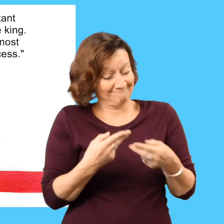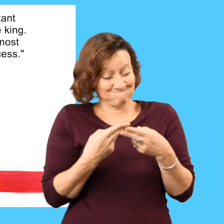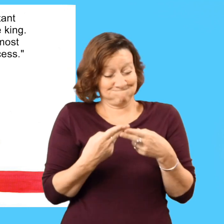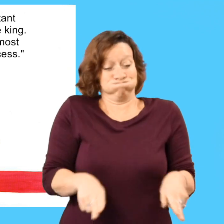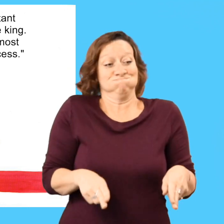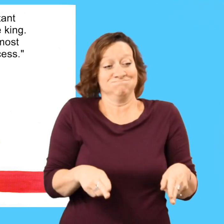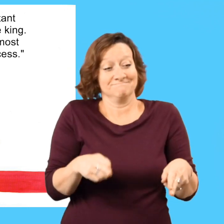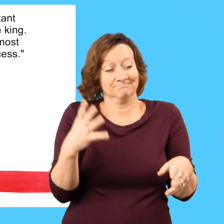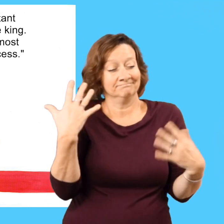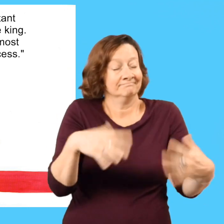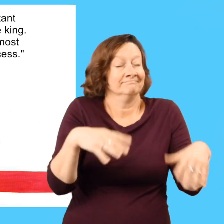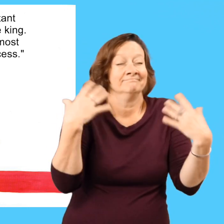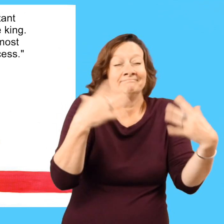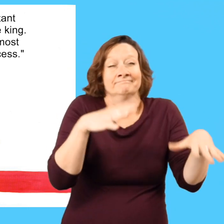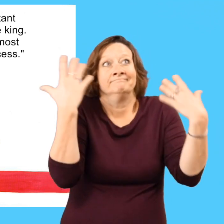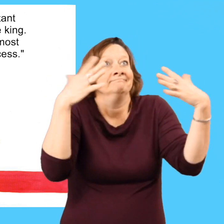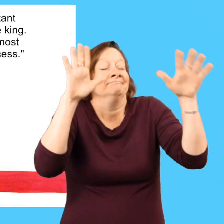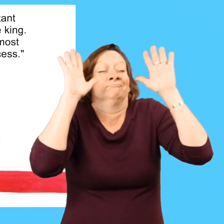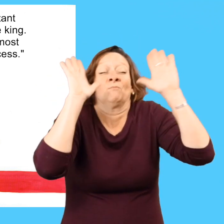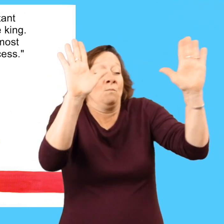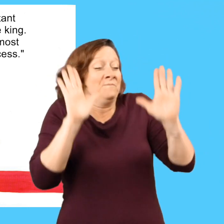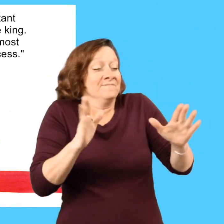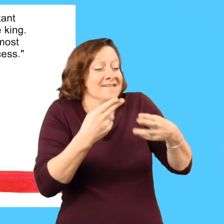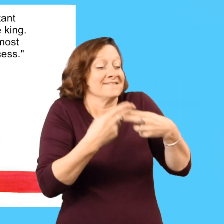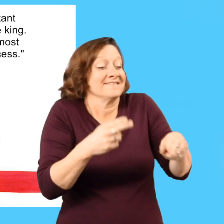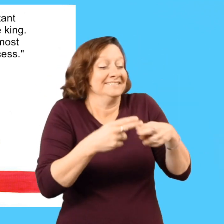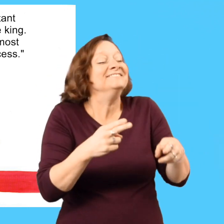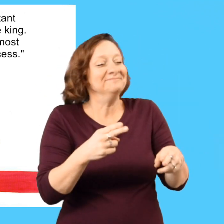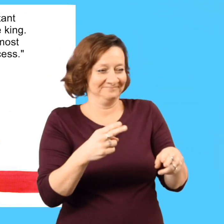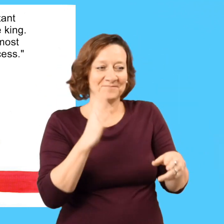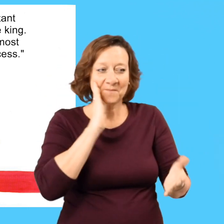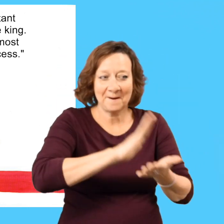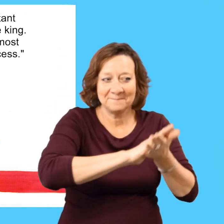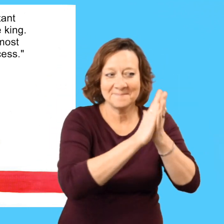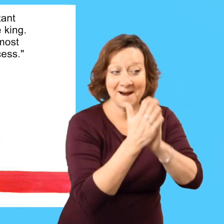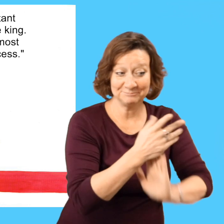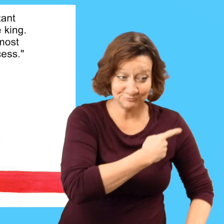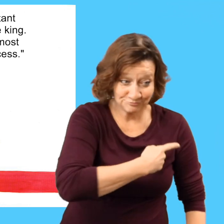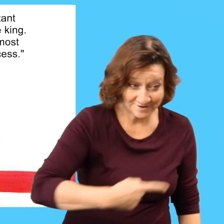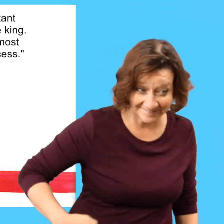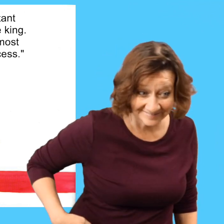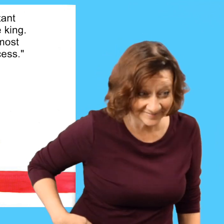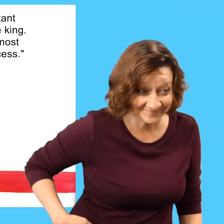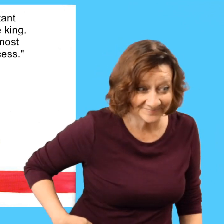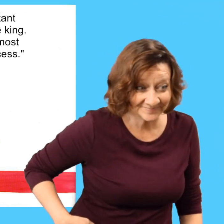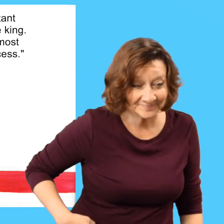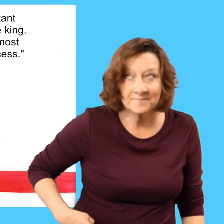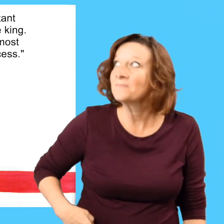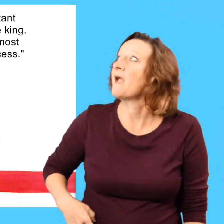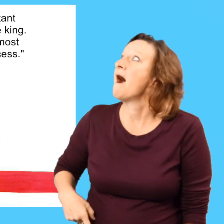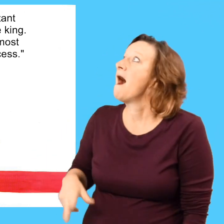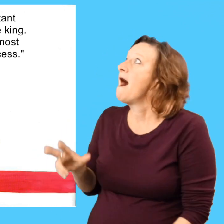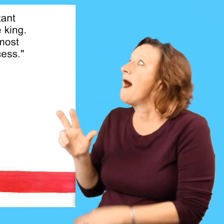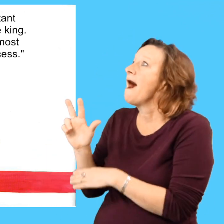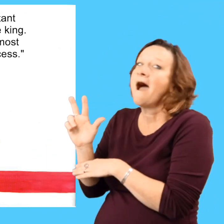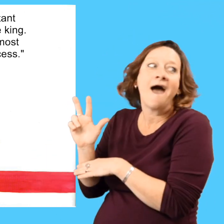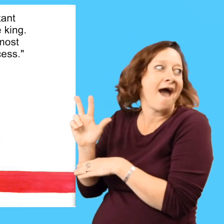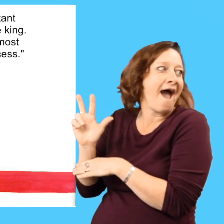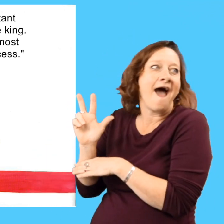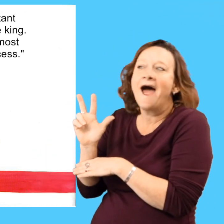Whichever one of you lays the most wonderful egg, I will make a princess. The